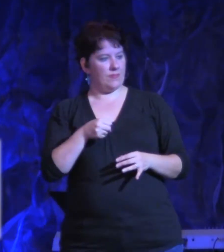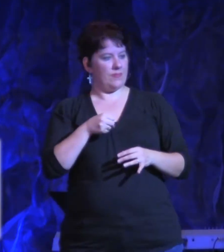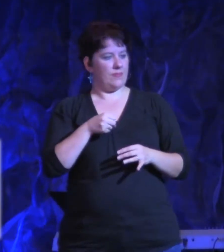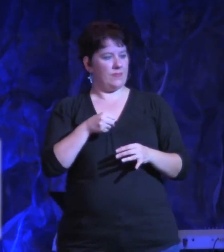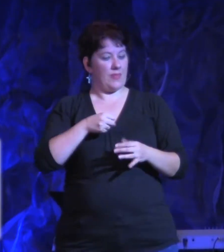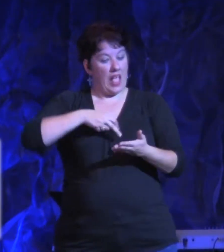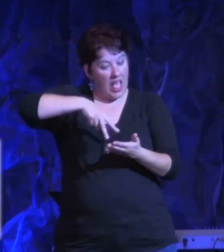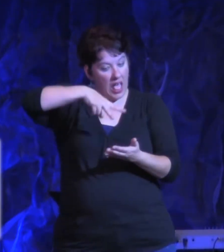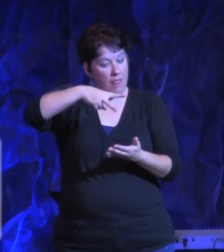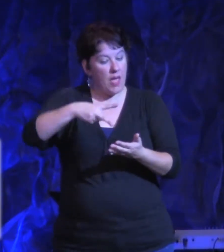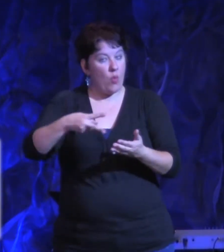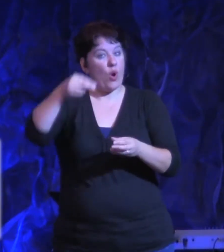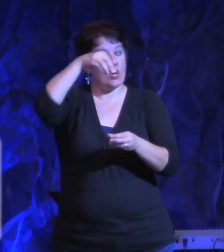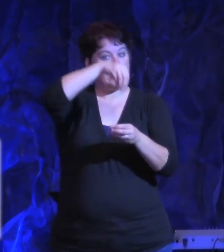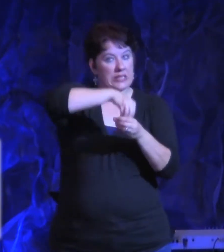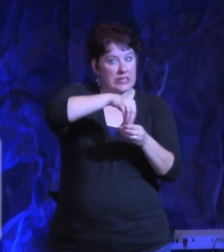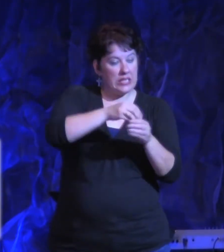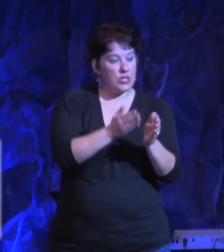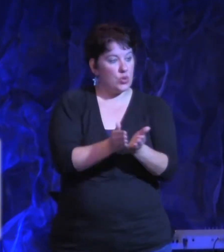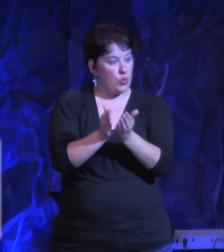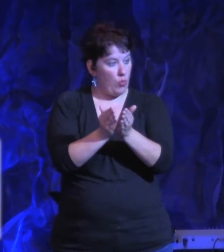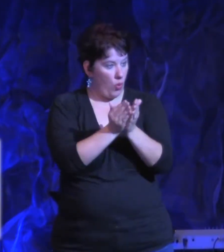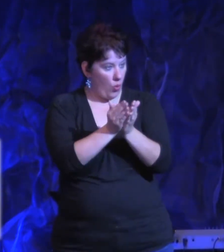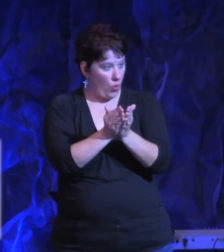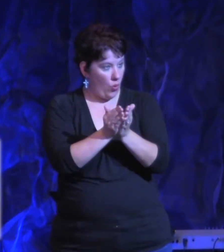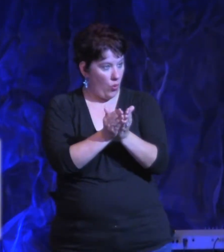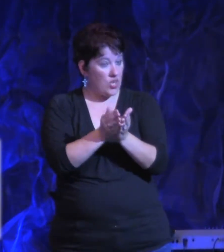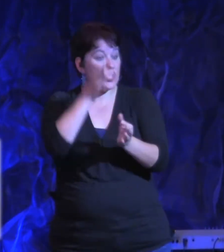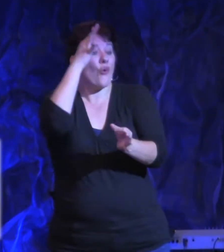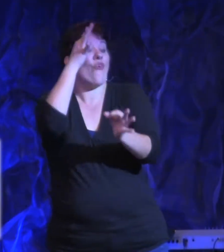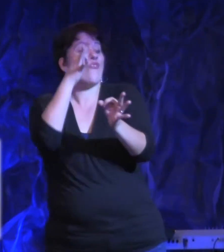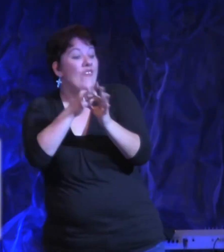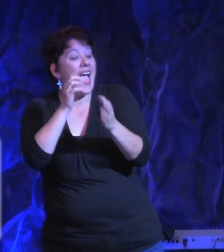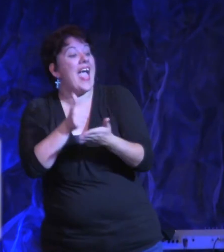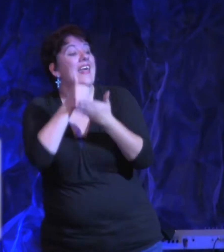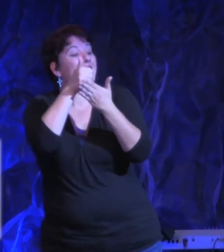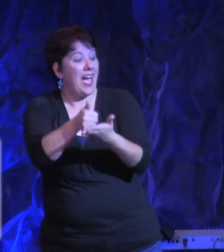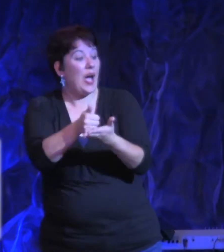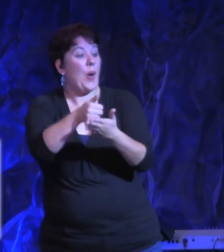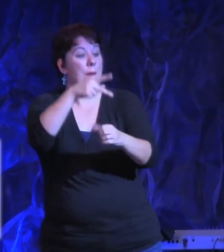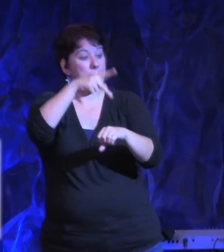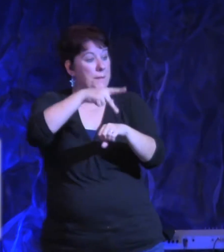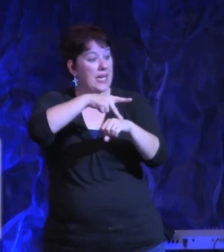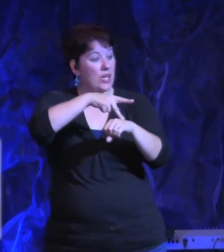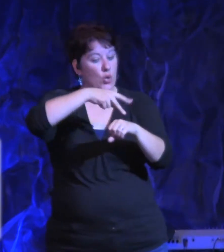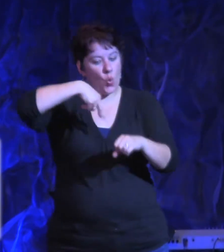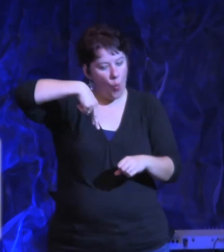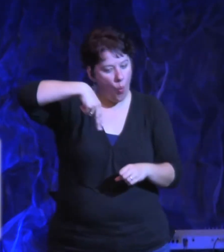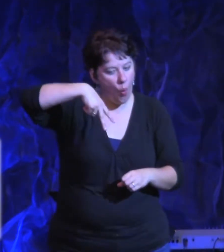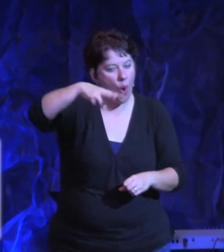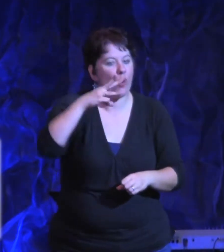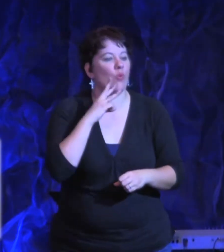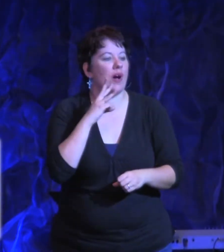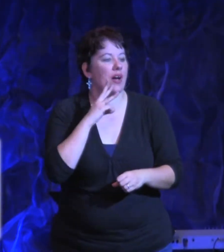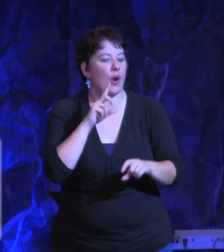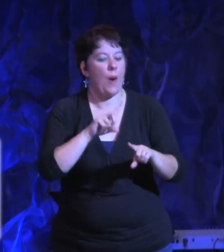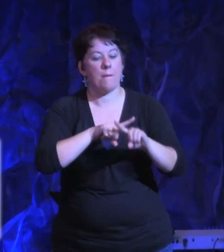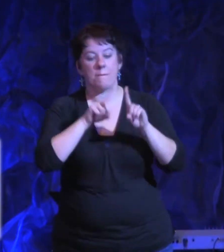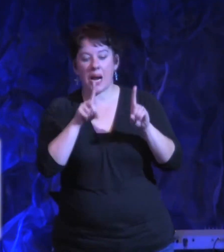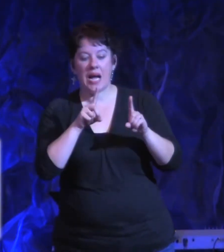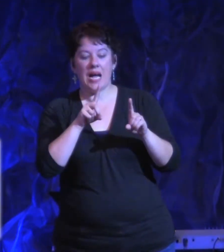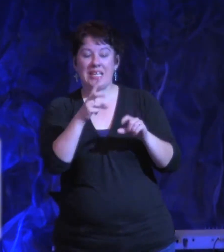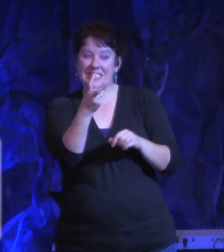walk on water, but doubt caused him to sink. And see, Peter learned that